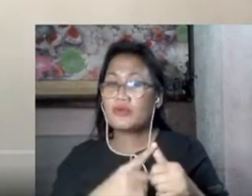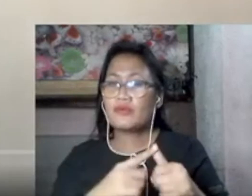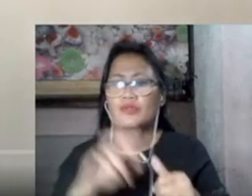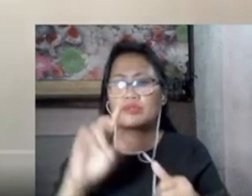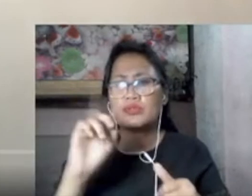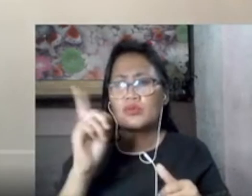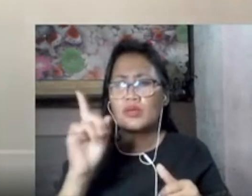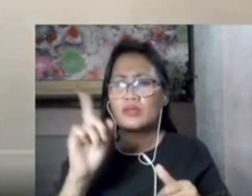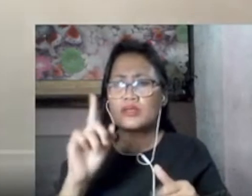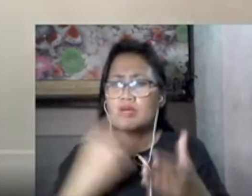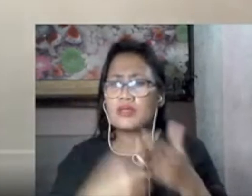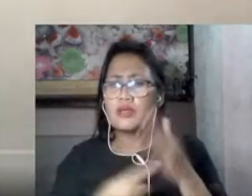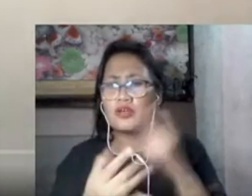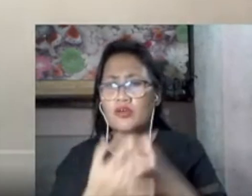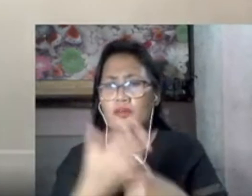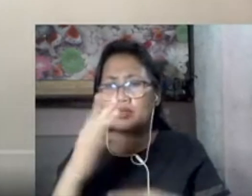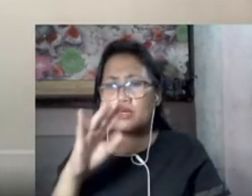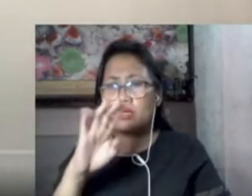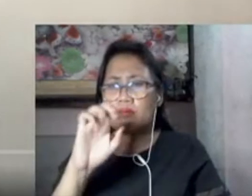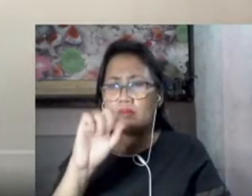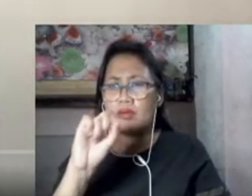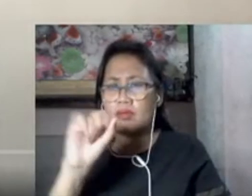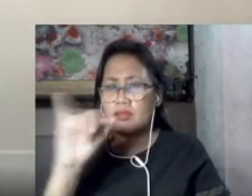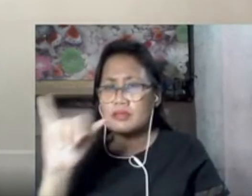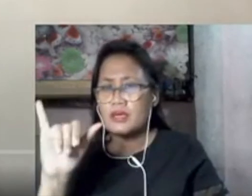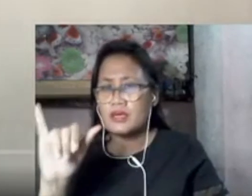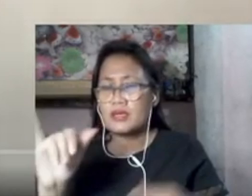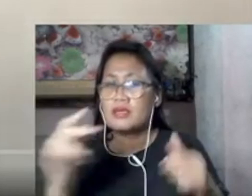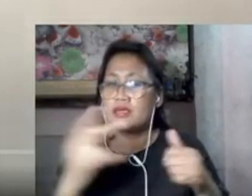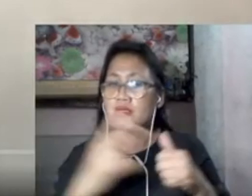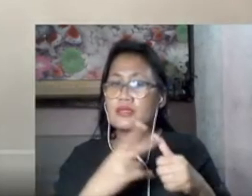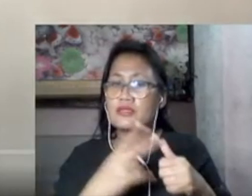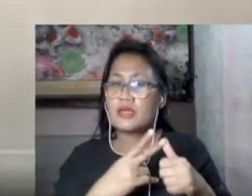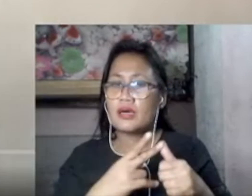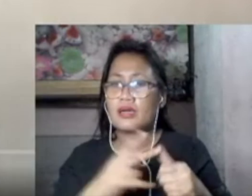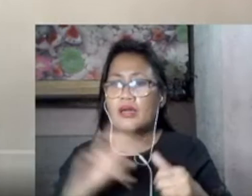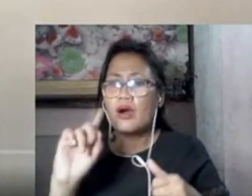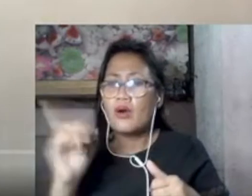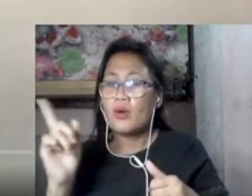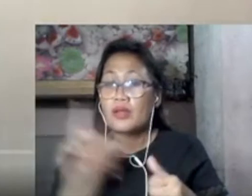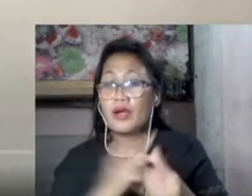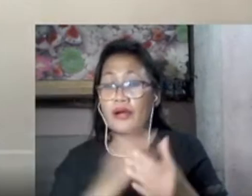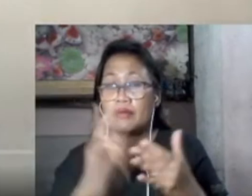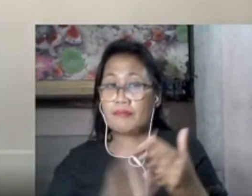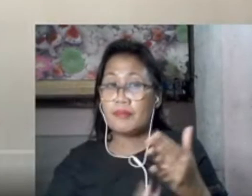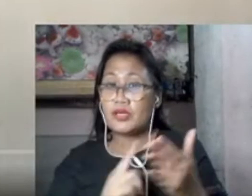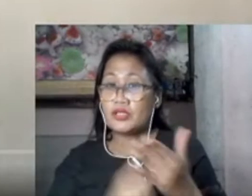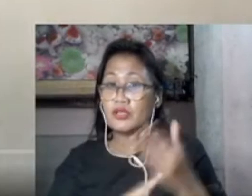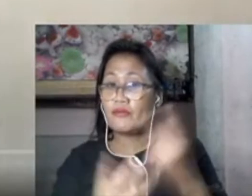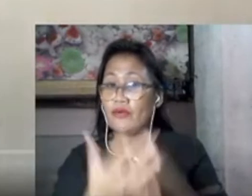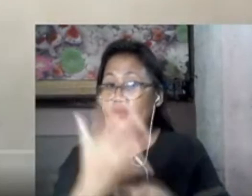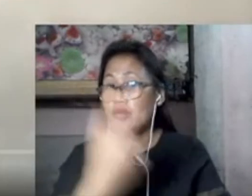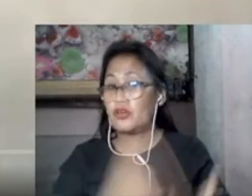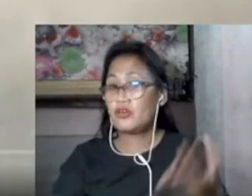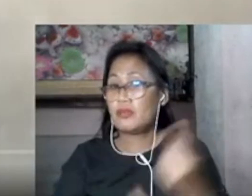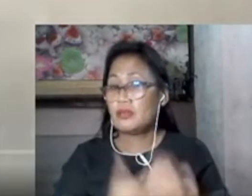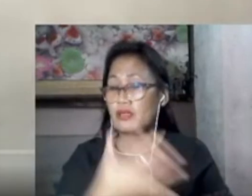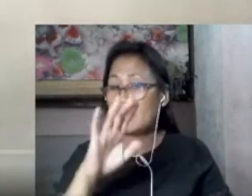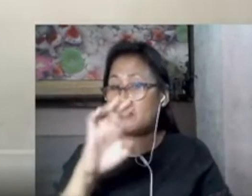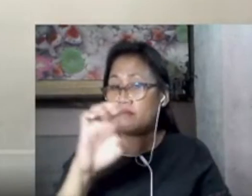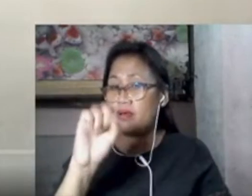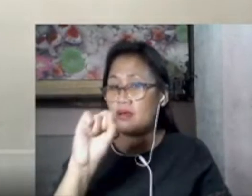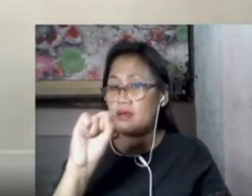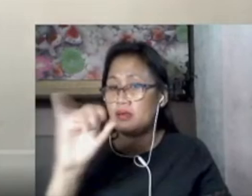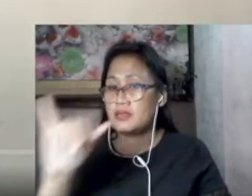is an argumentative essay? Second, what are the parts of an argumentative essay?